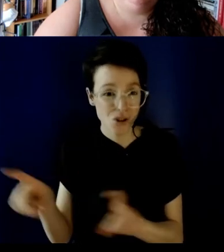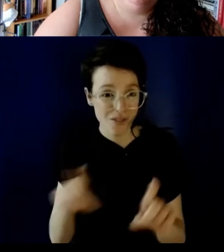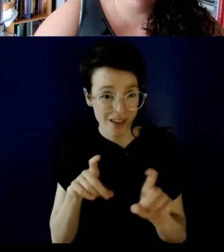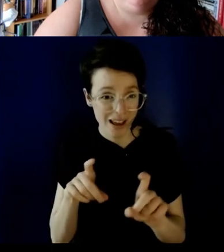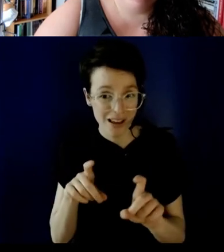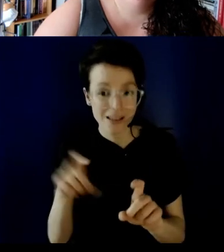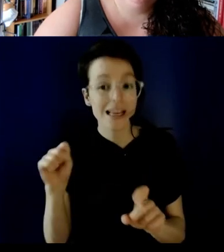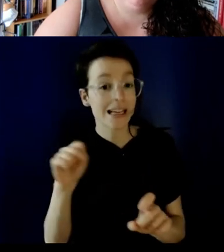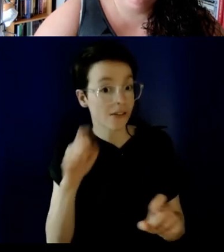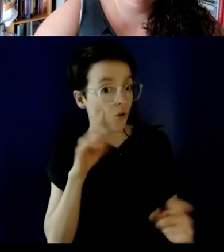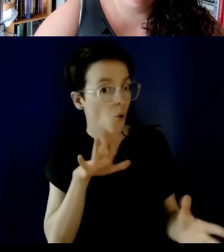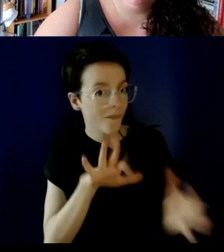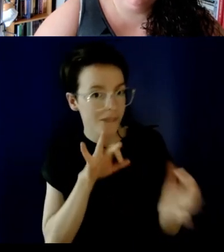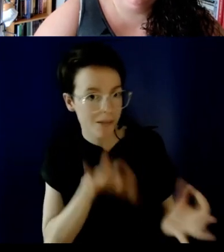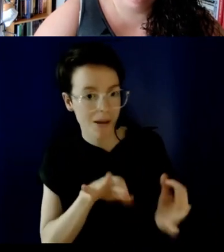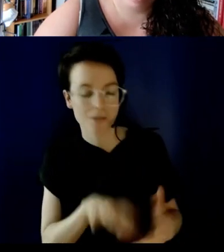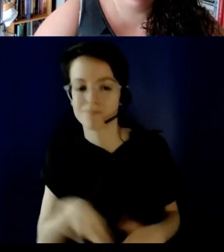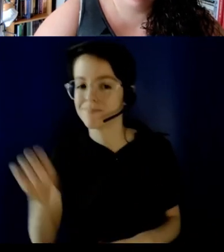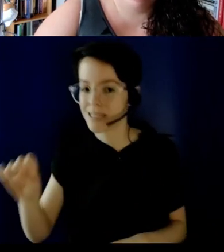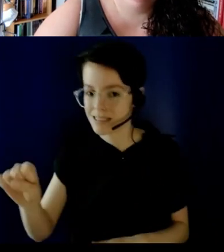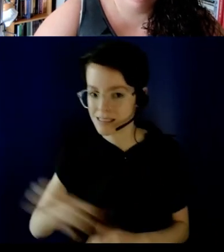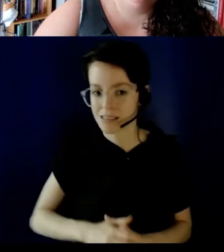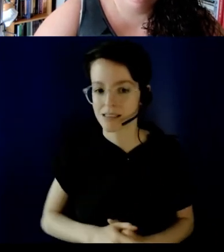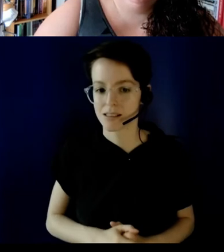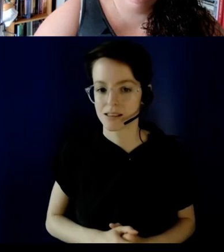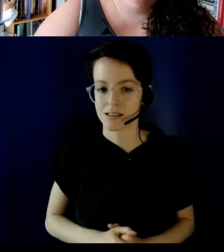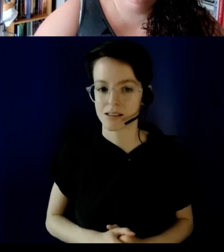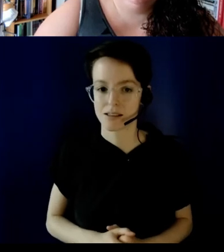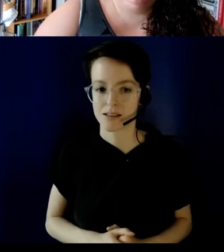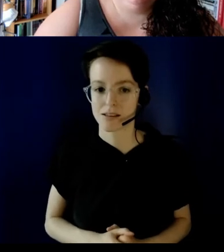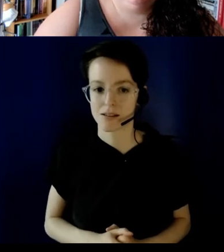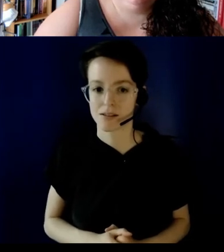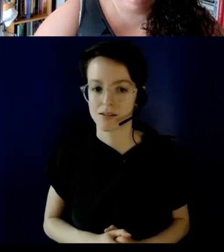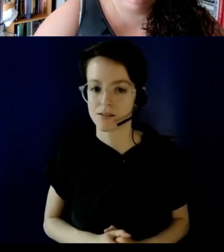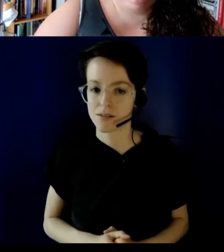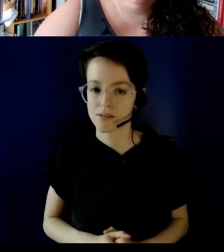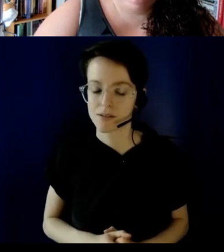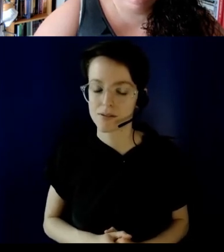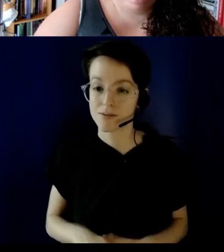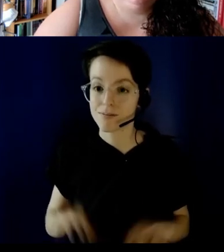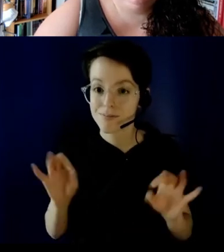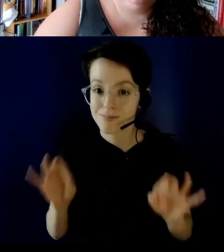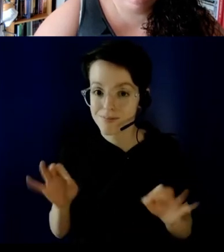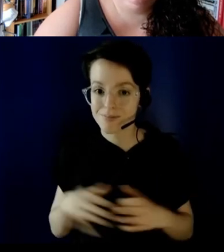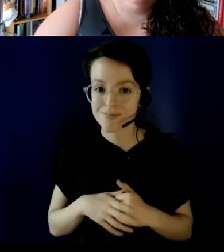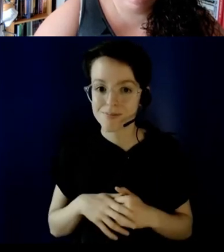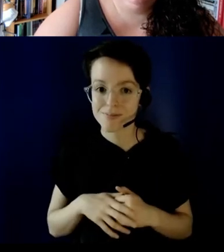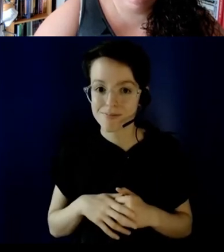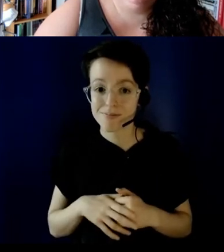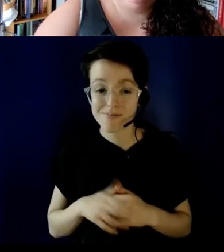Feedback survey. Yes. Yeah. Yeah. Is there anything else?